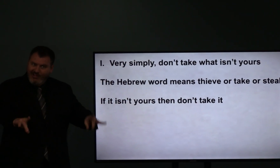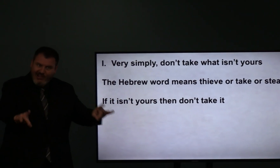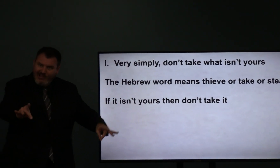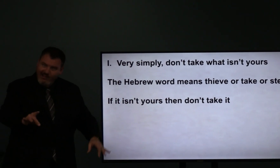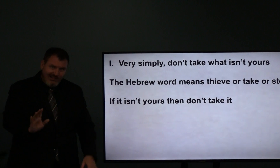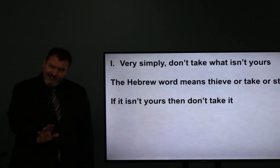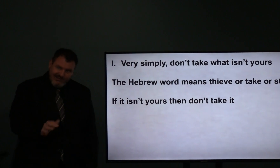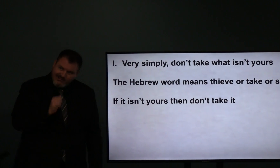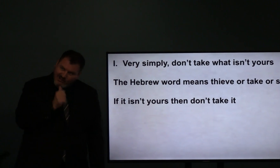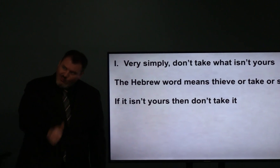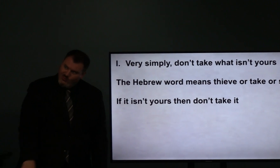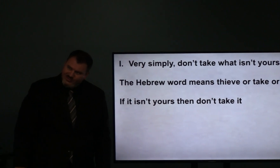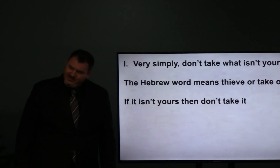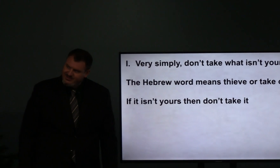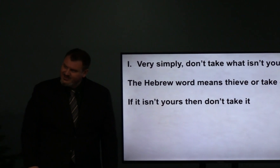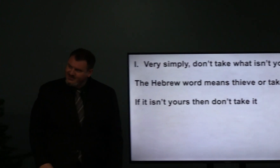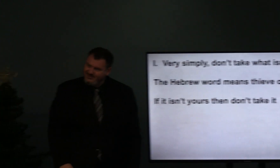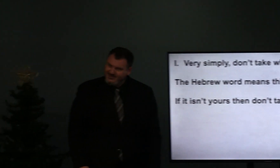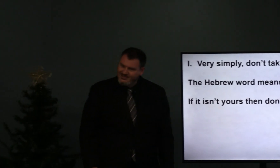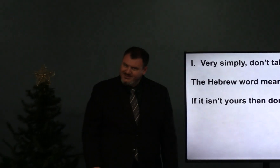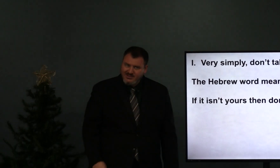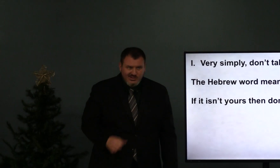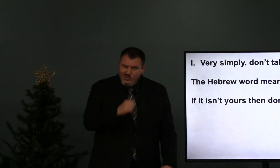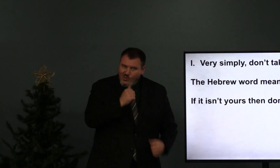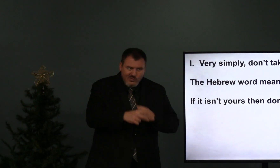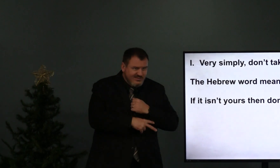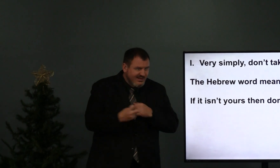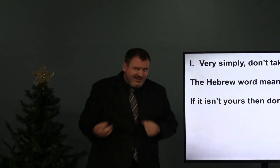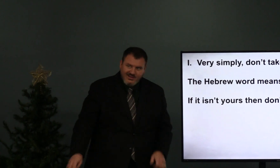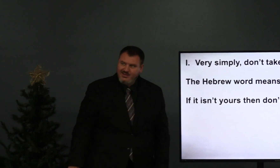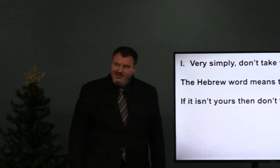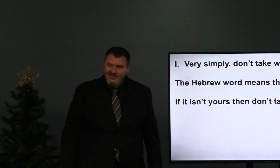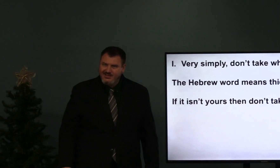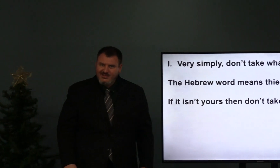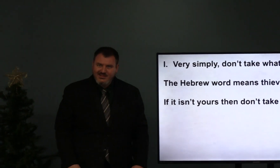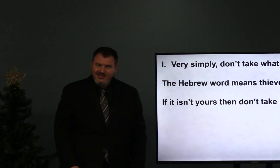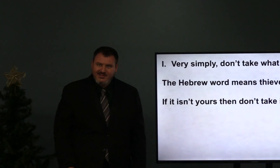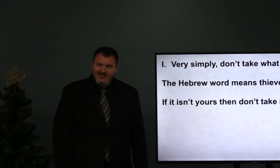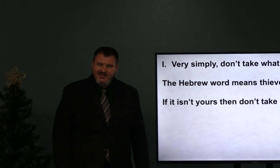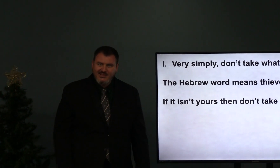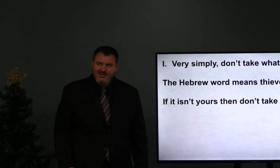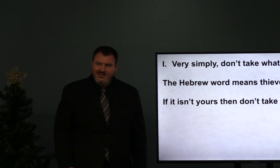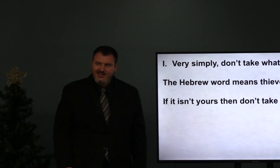So, remember this commandment. Don't take things that aren't yours. Don't